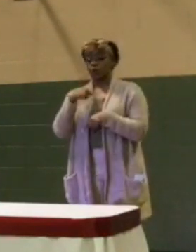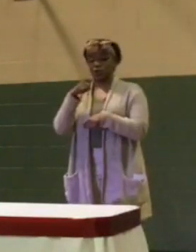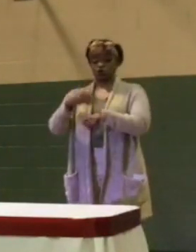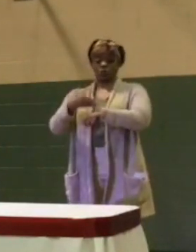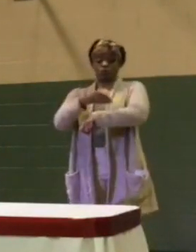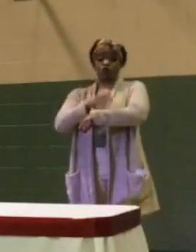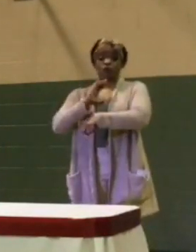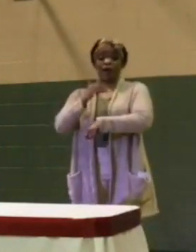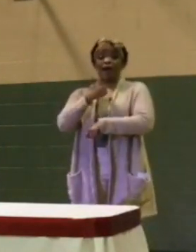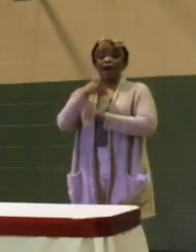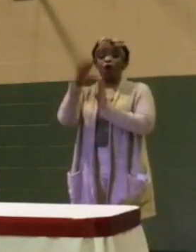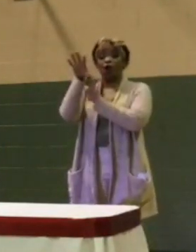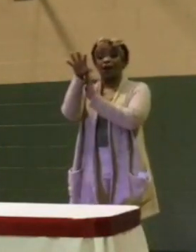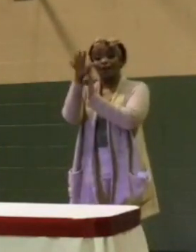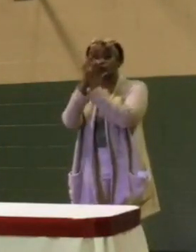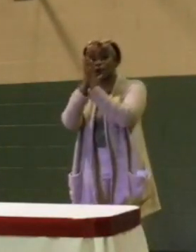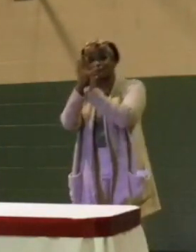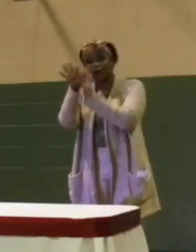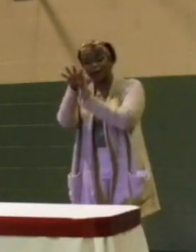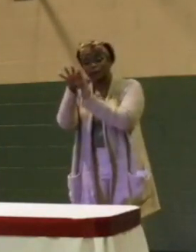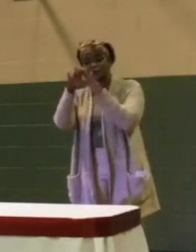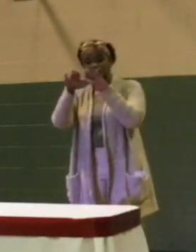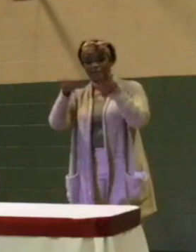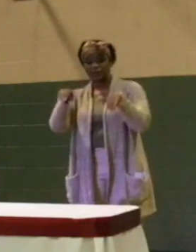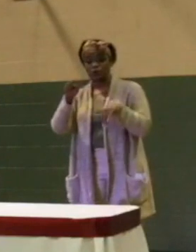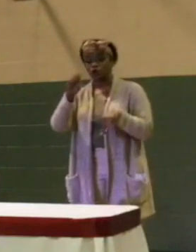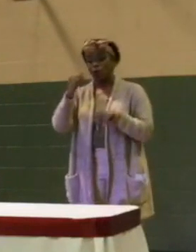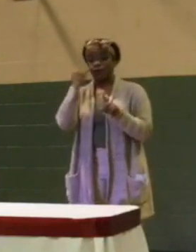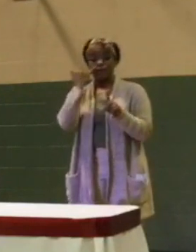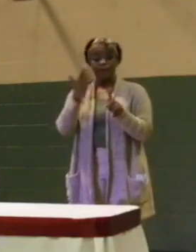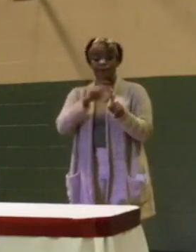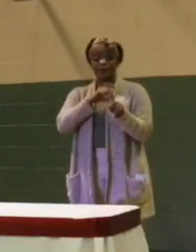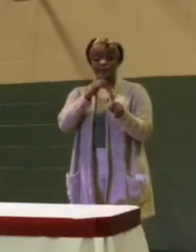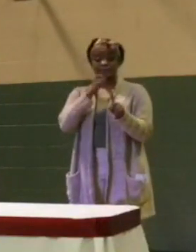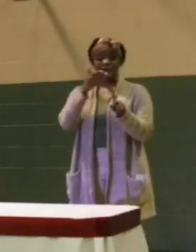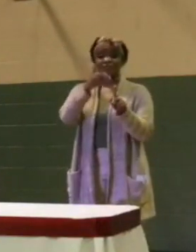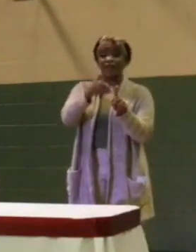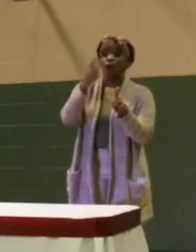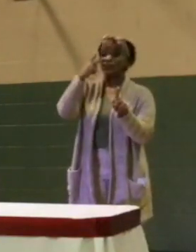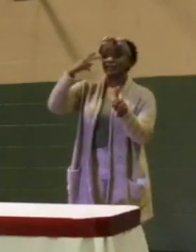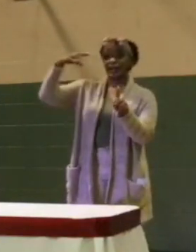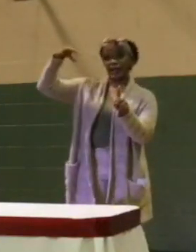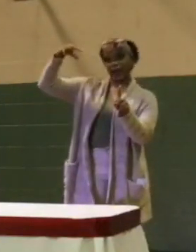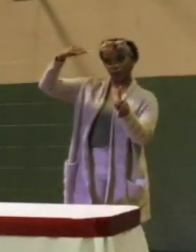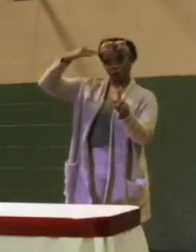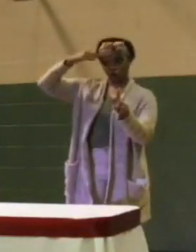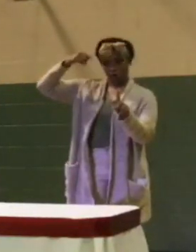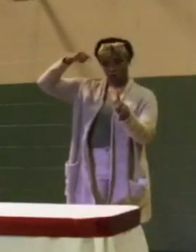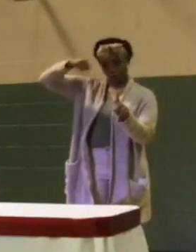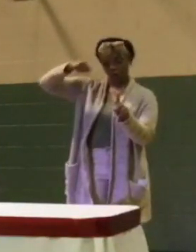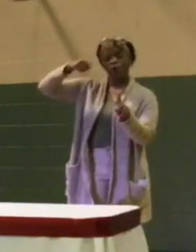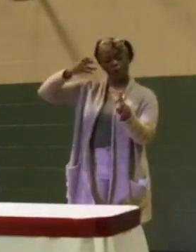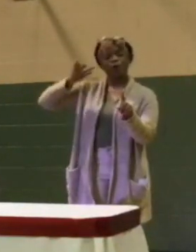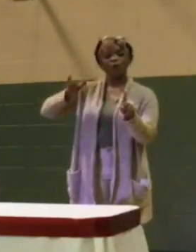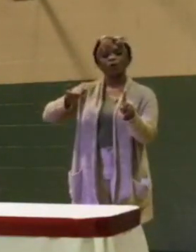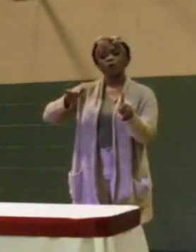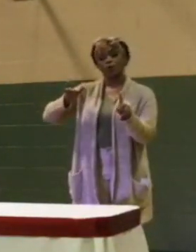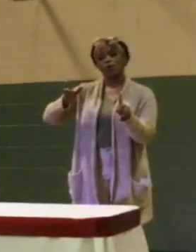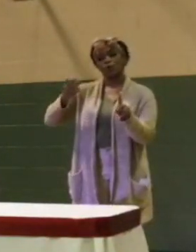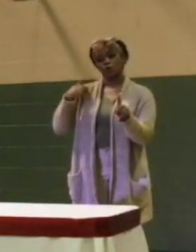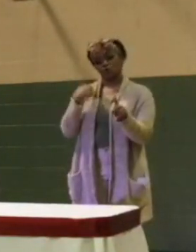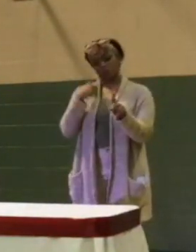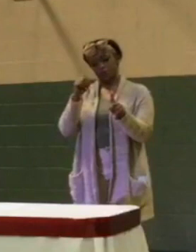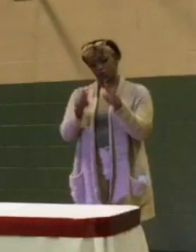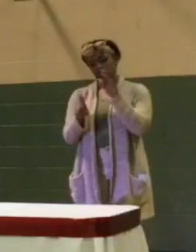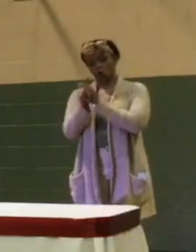so that we know which cars are doing it. So even if we don't have a police officer there within three minutes of this happening or it being called in, we